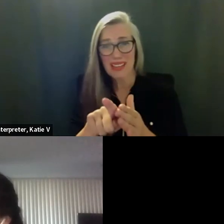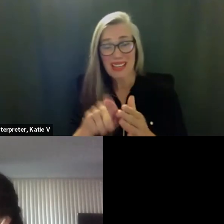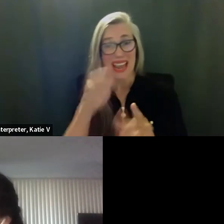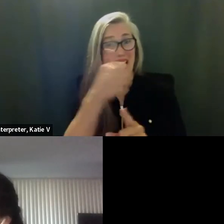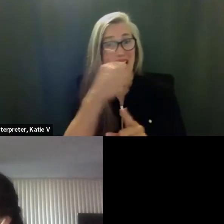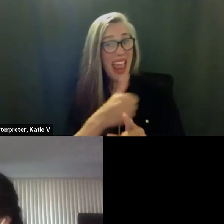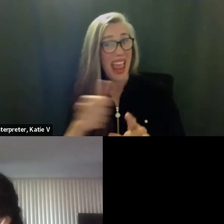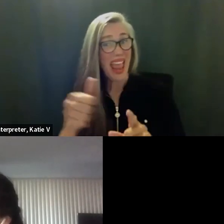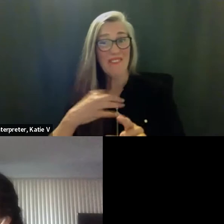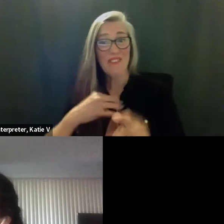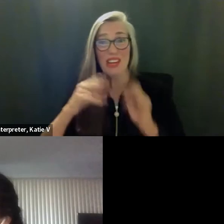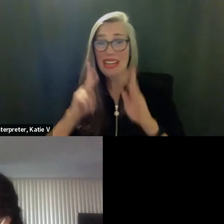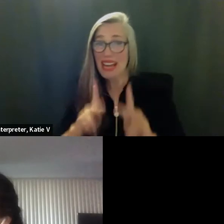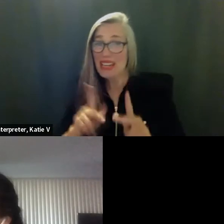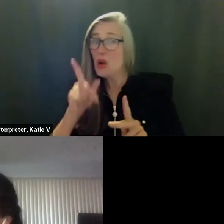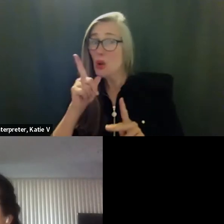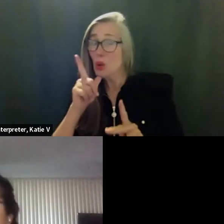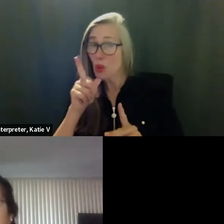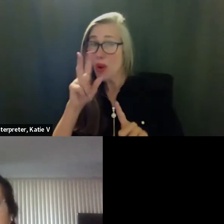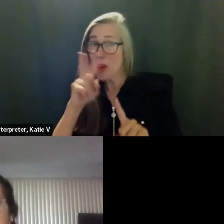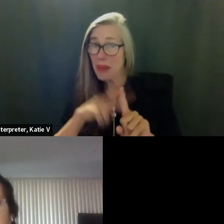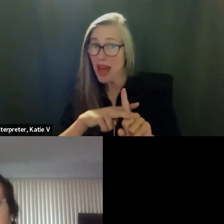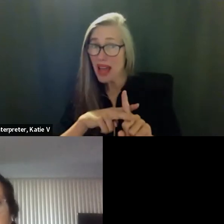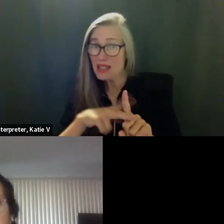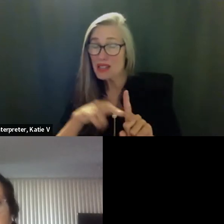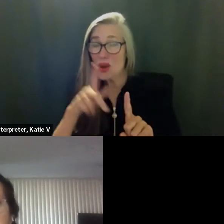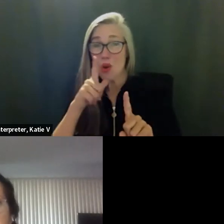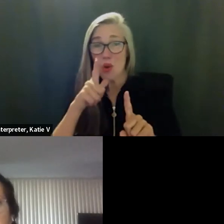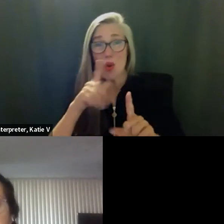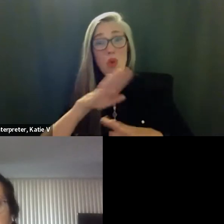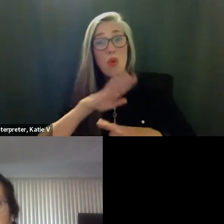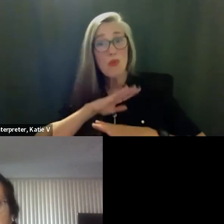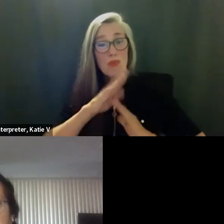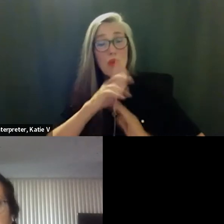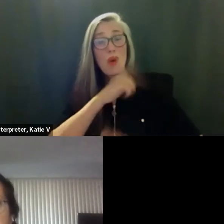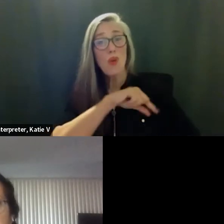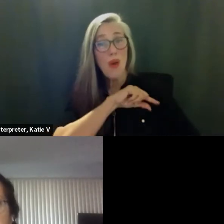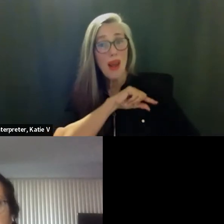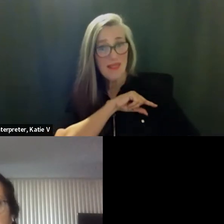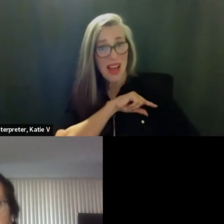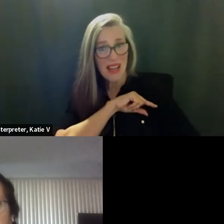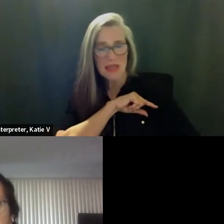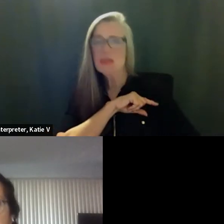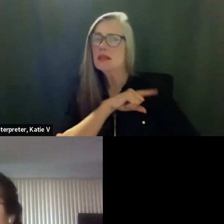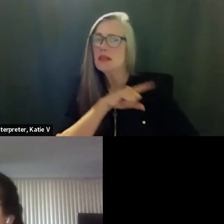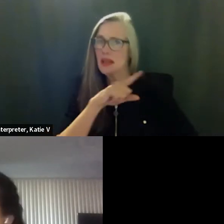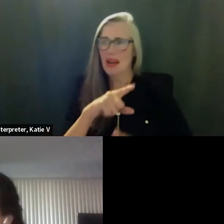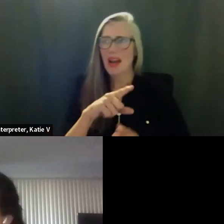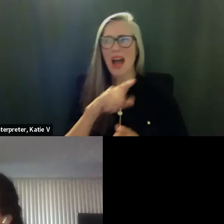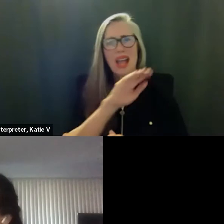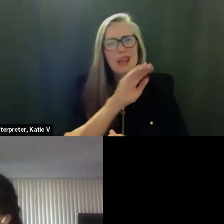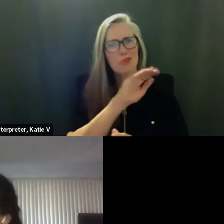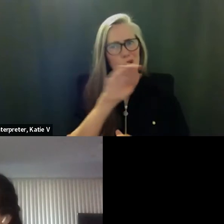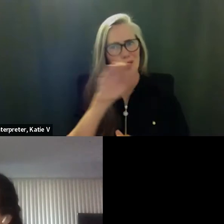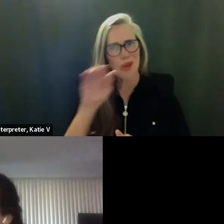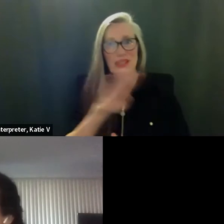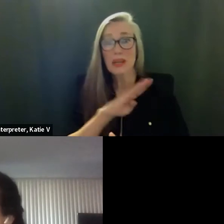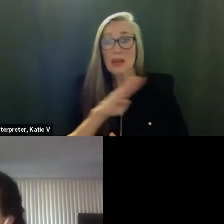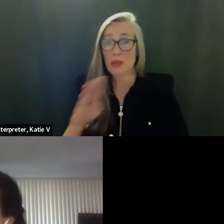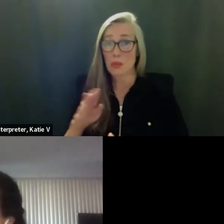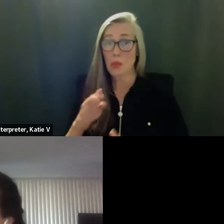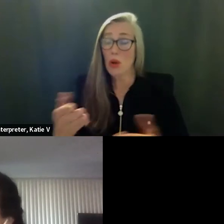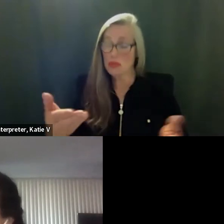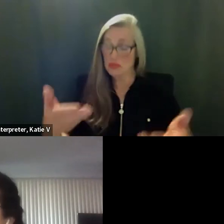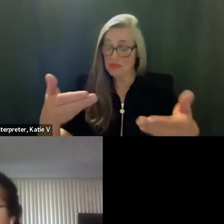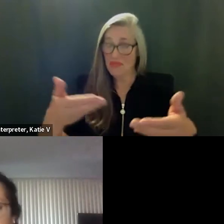that meets the criteria of course that the criteria set board is not set forward by the board by